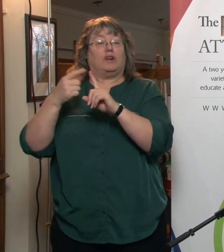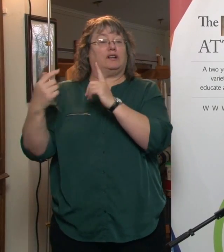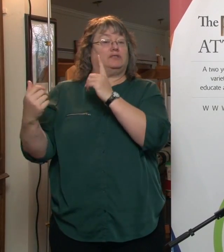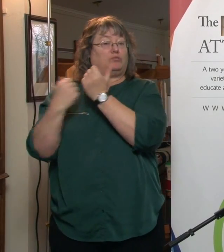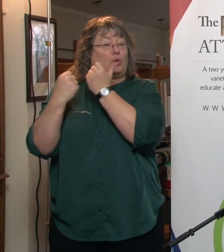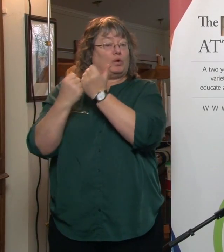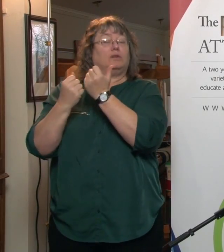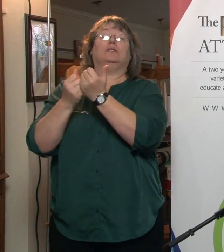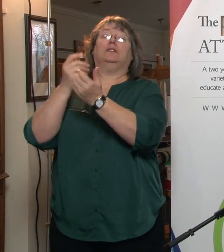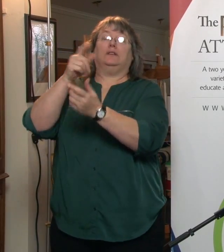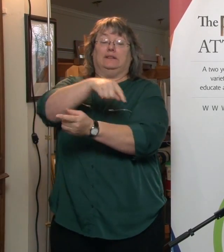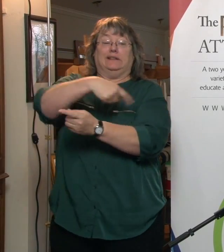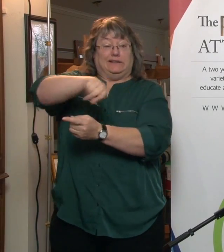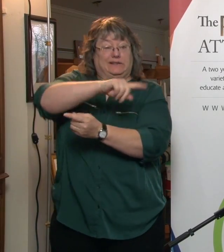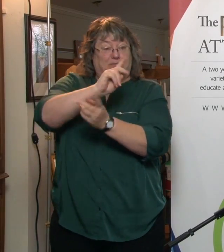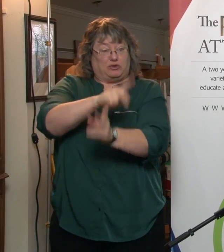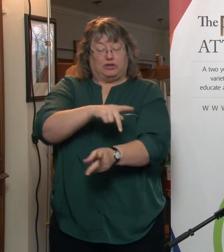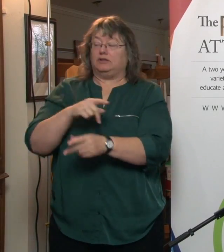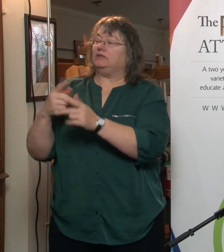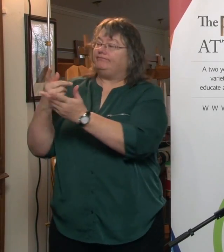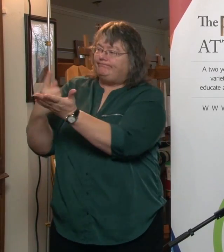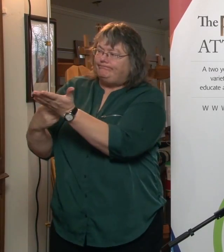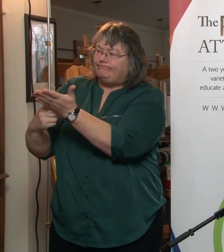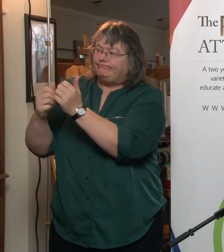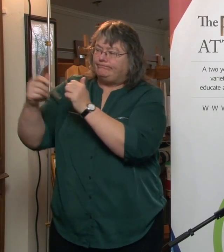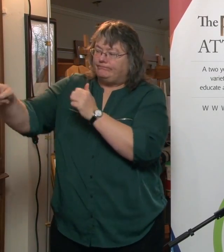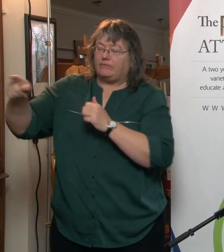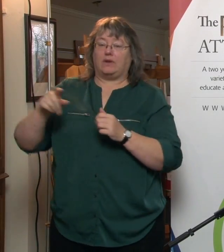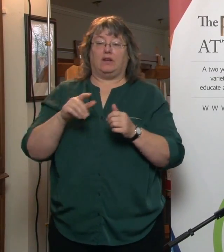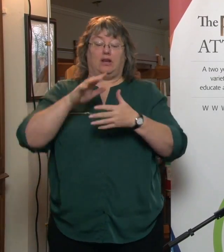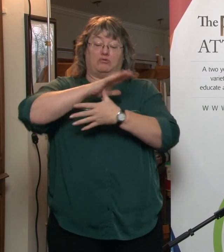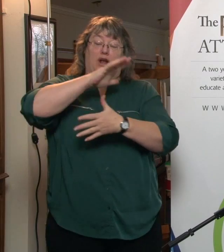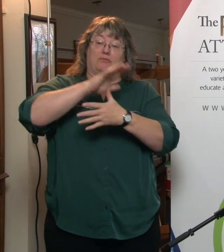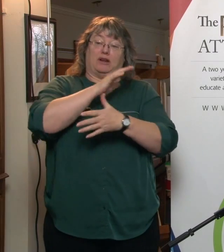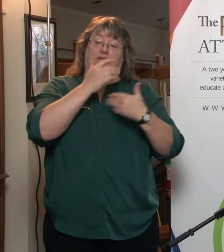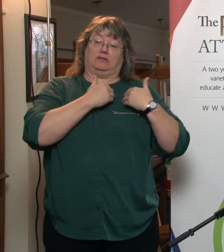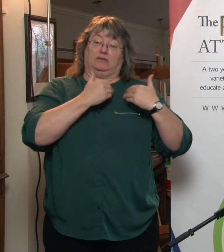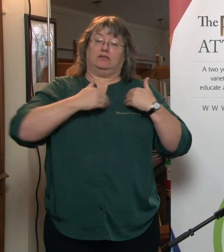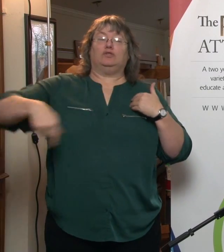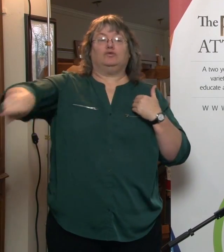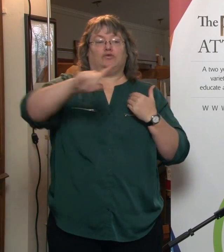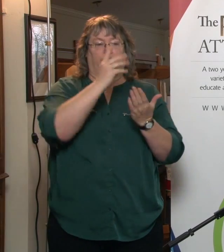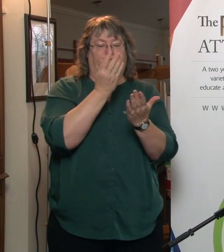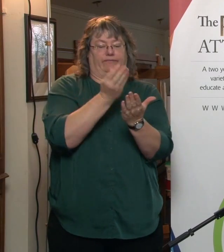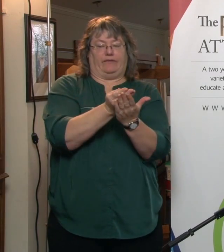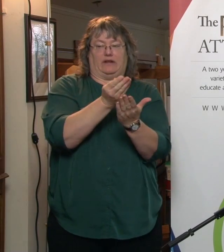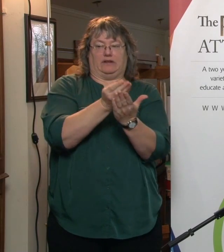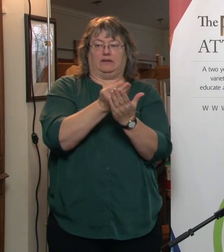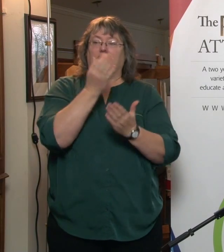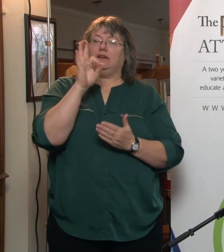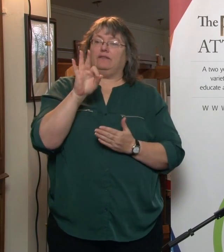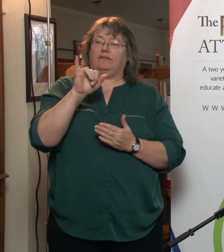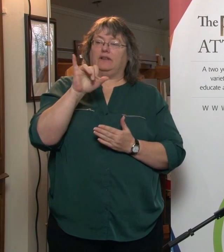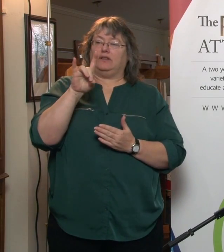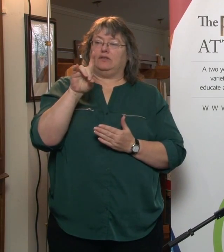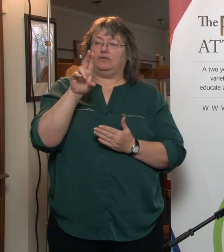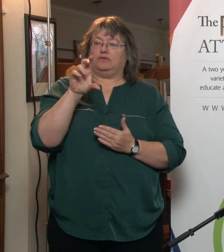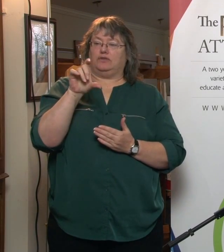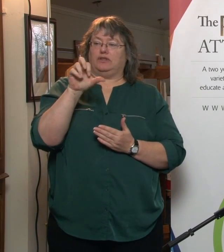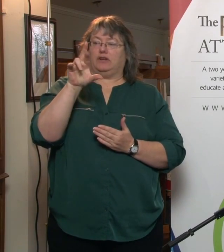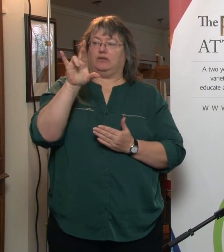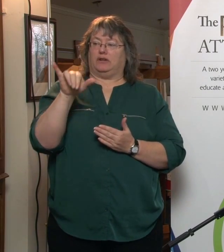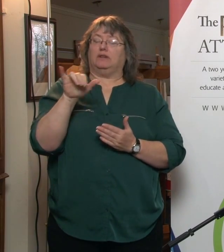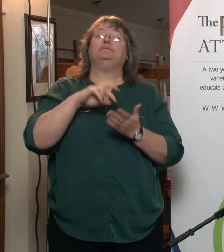et cetera. At all times, your primary duty, you are what is known as a fiduciary when you take on this role. And that means you're in